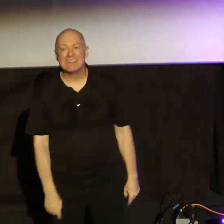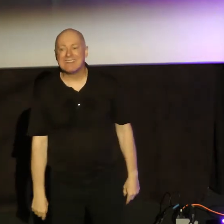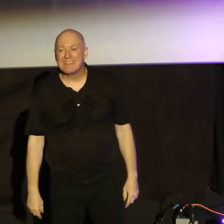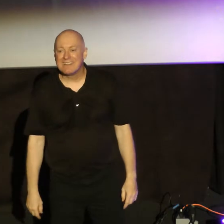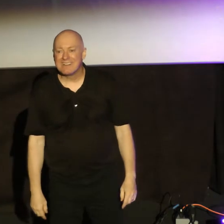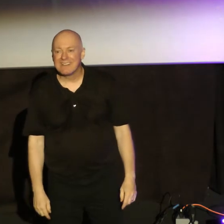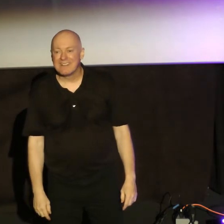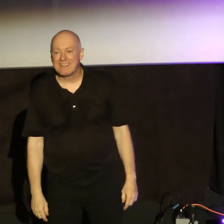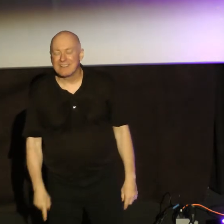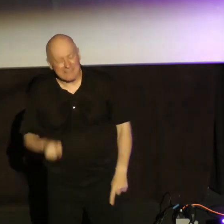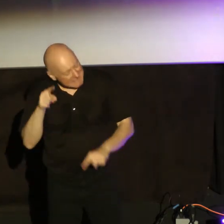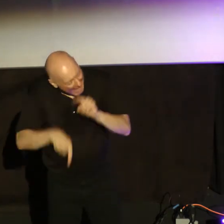You can't.